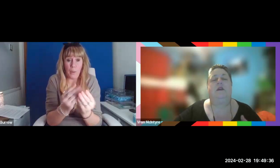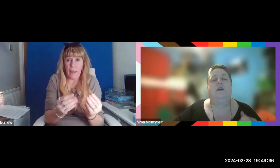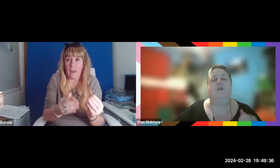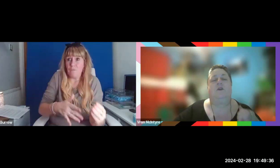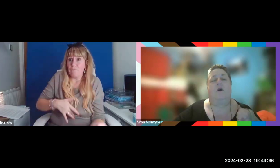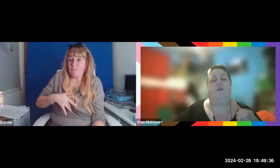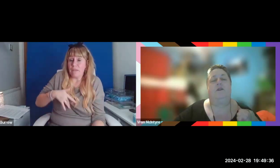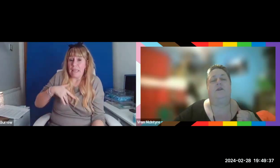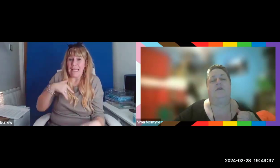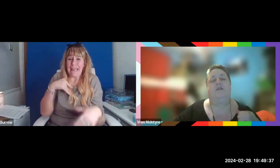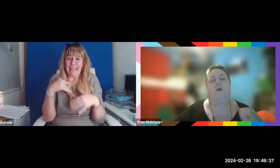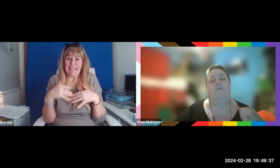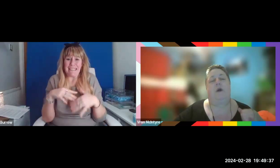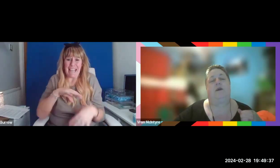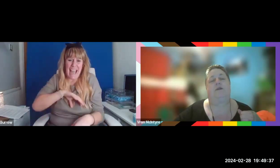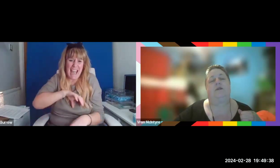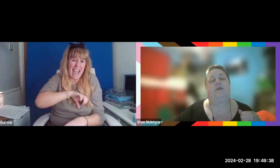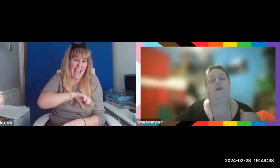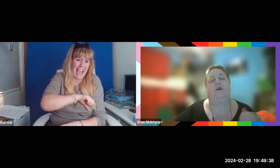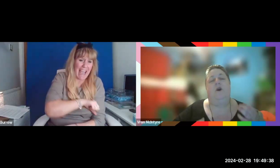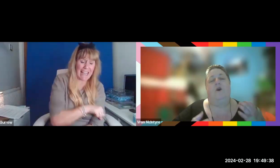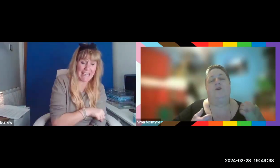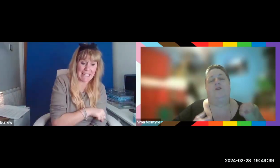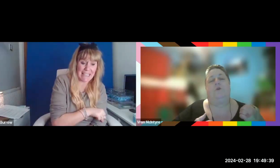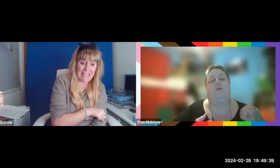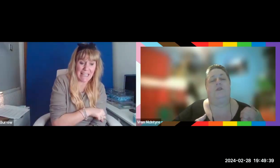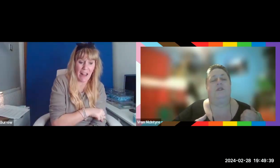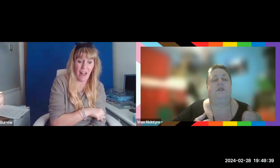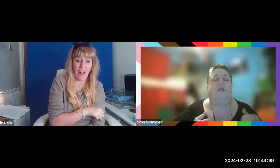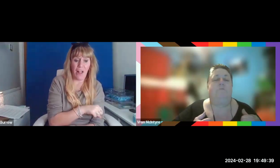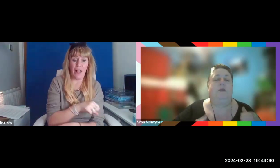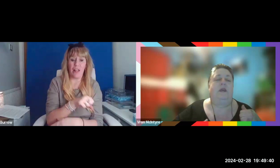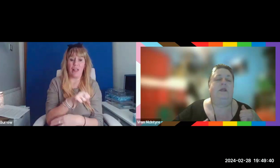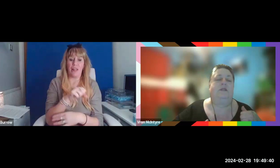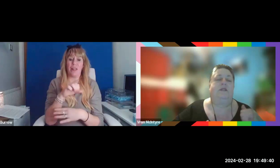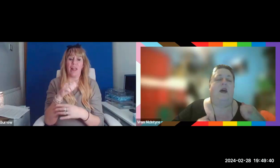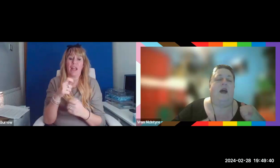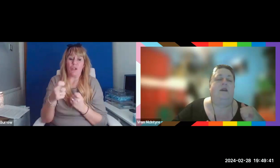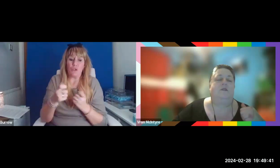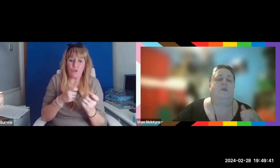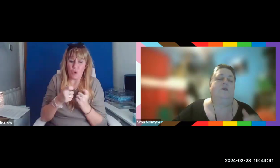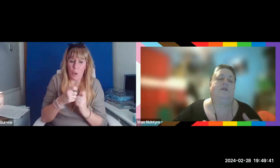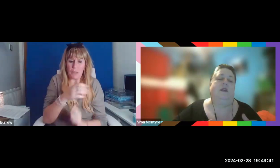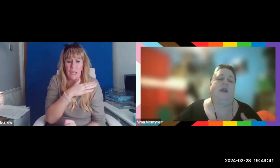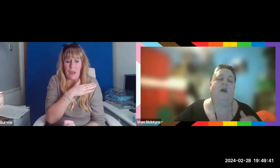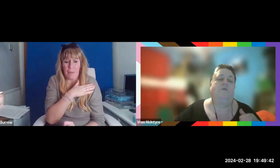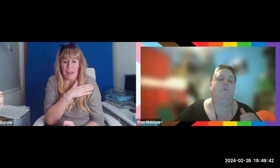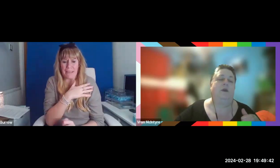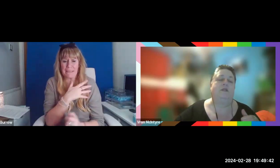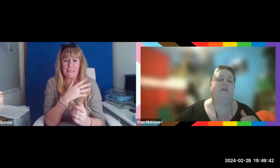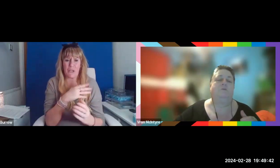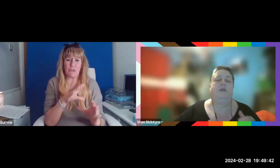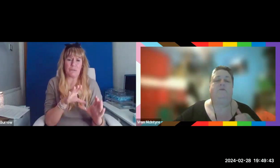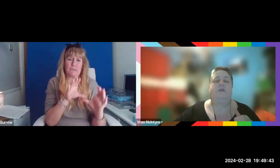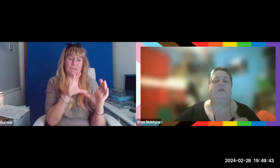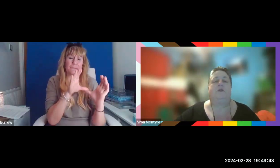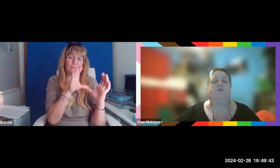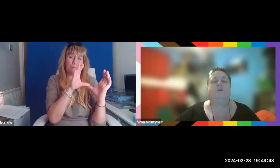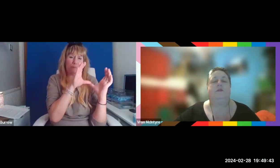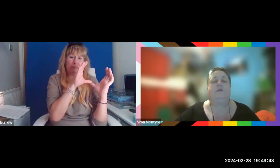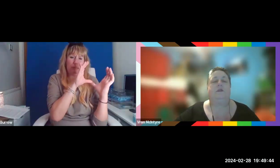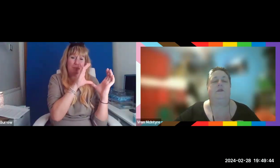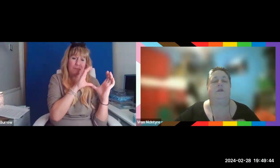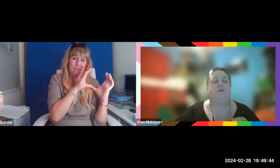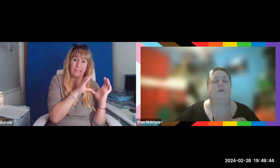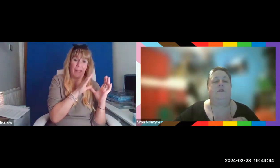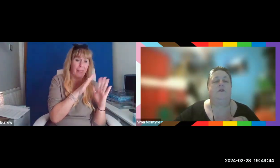that colonises our backs, our shoulders and their blades, that hangs on us like a heavy weight we never deserved.